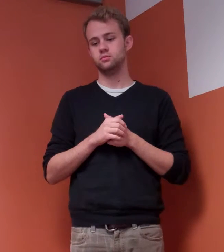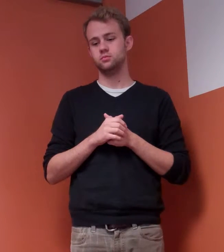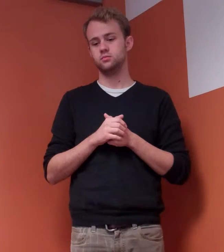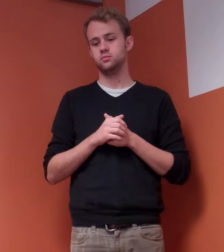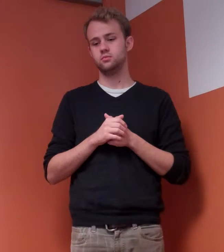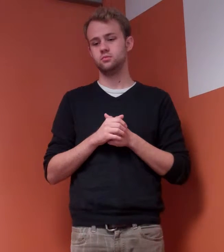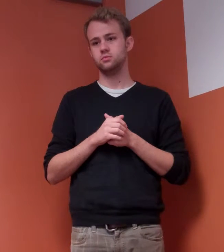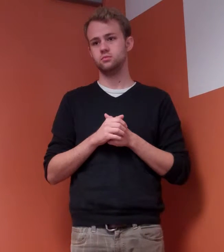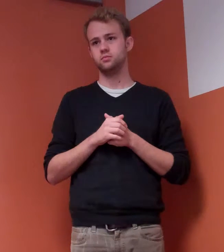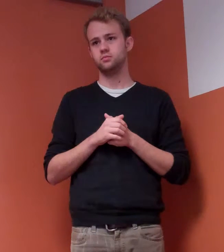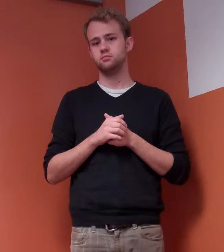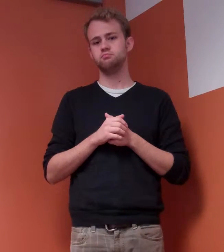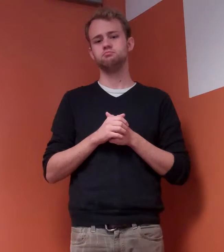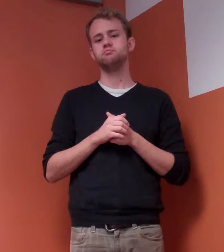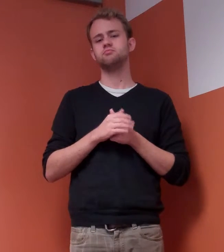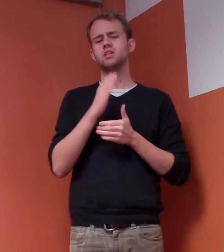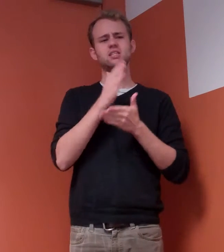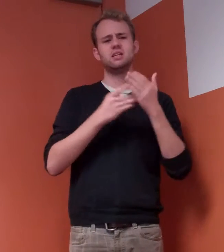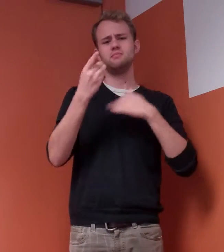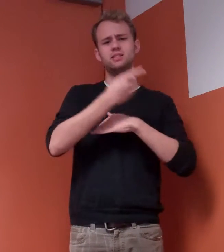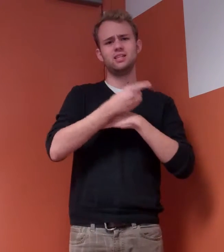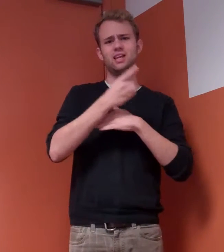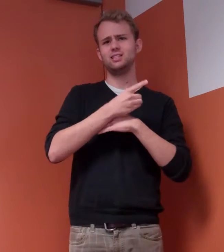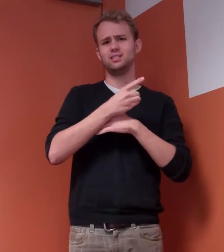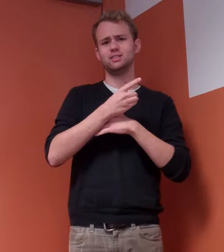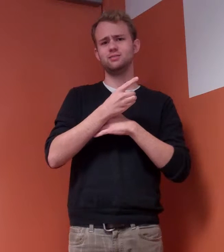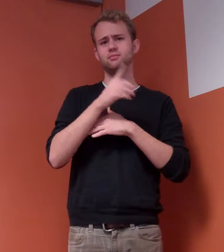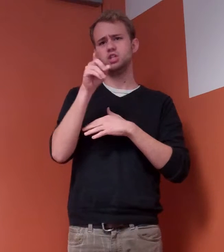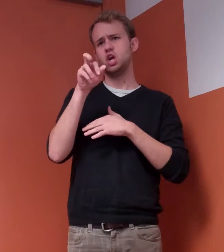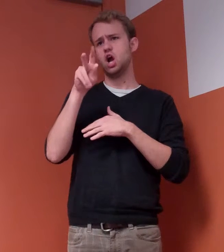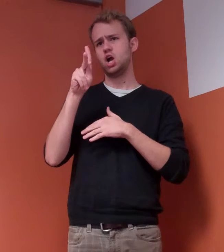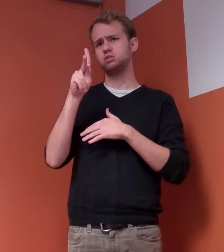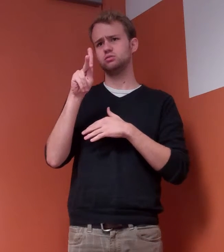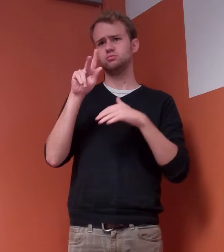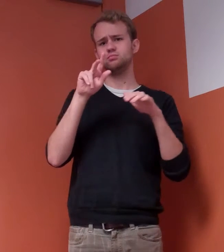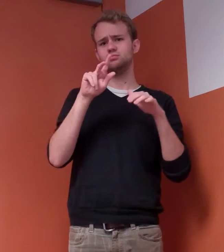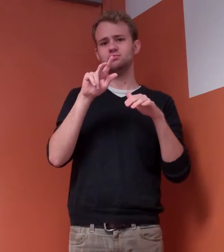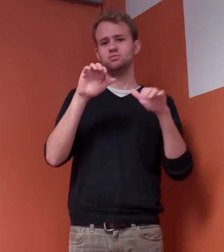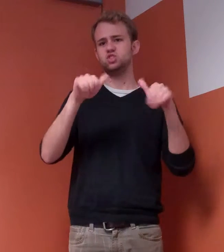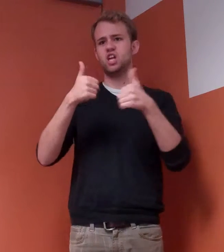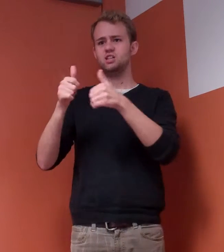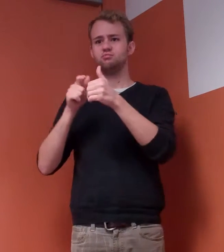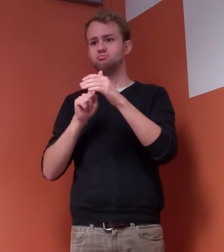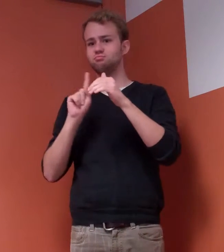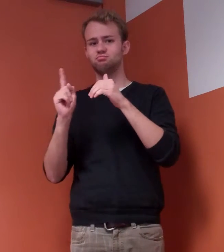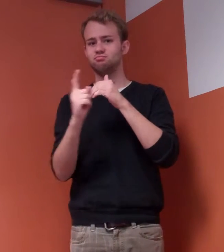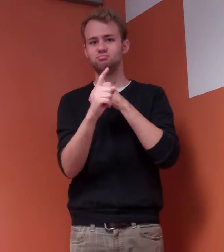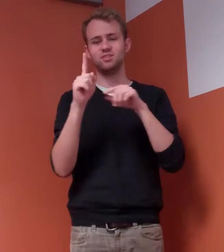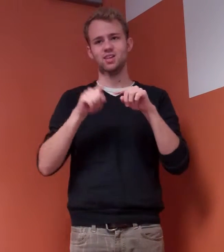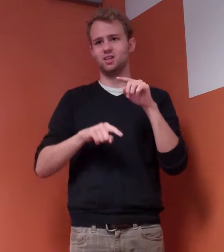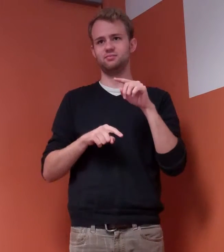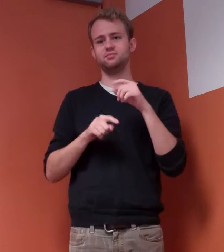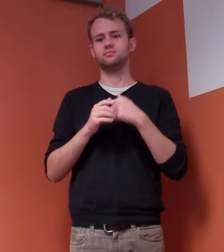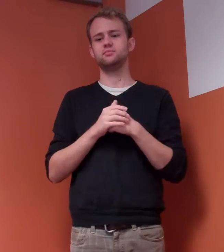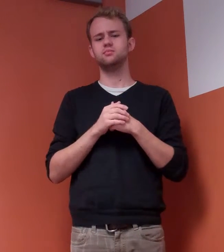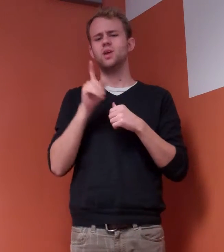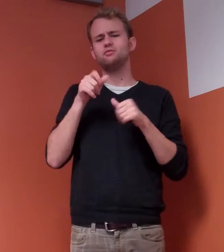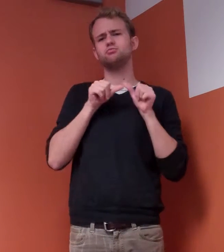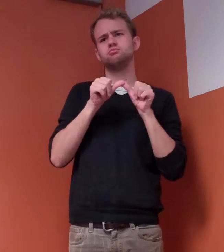Some days just seem dark and there's no way around them. We simply have to get through it somehow. We have to stand up in the